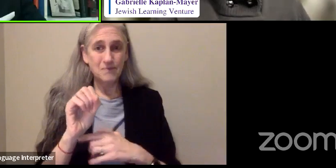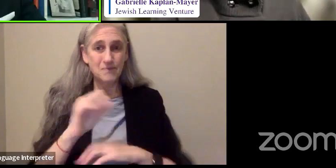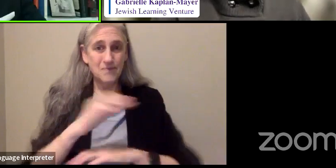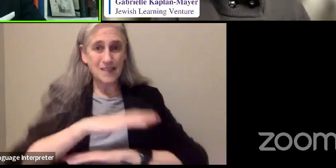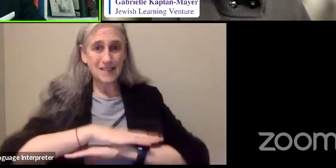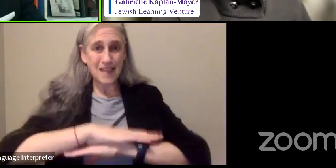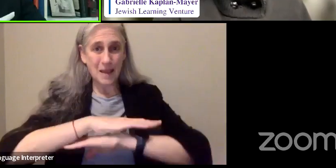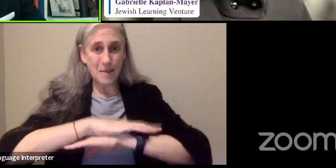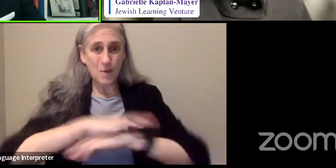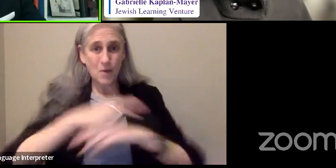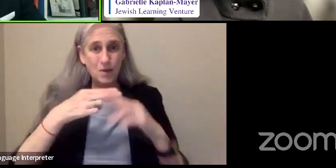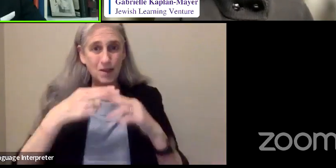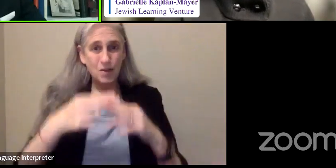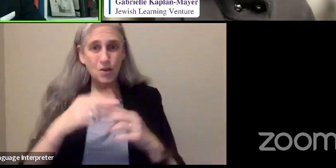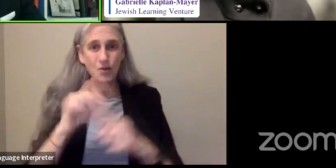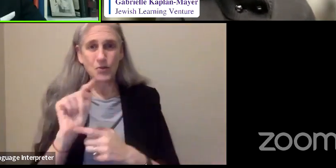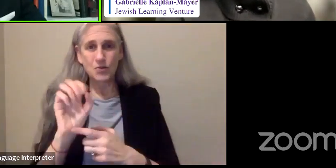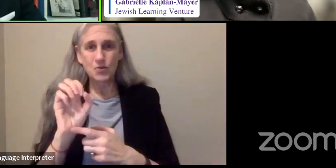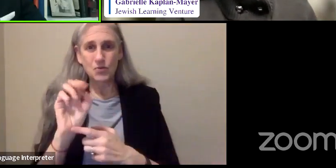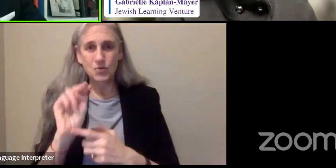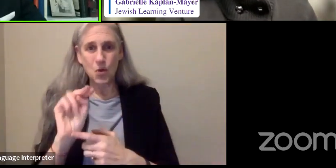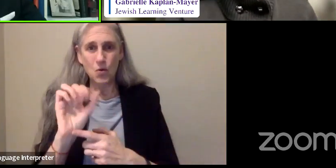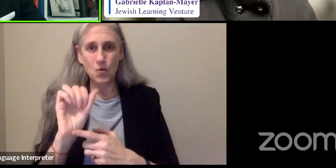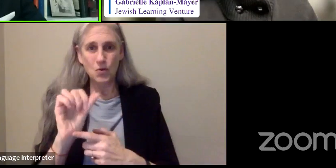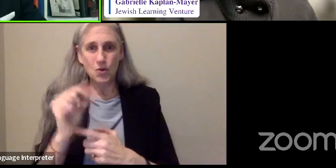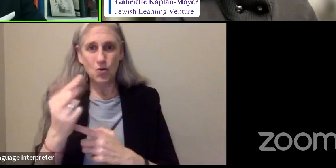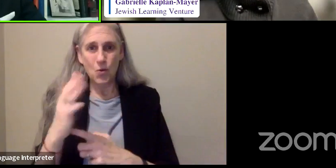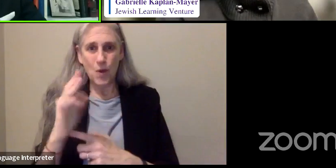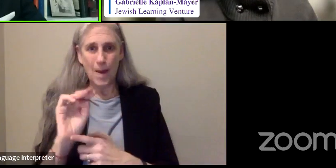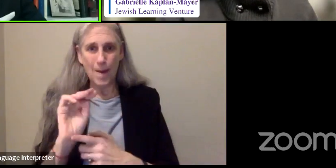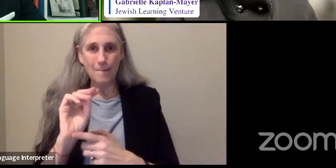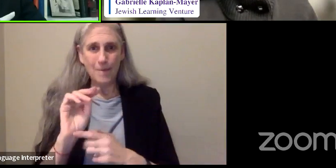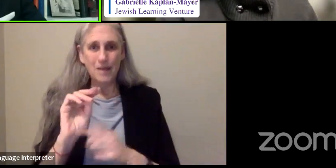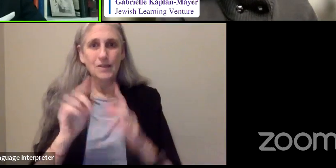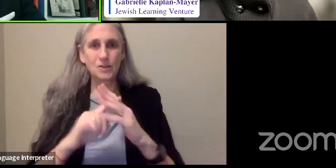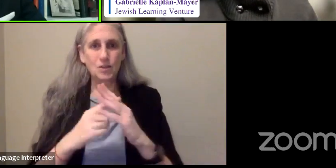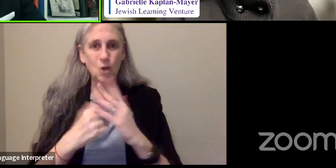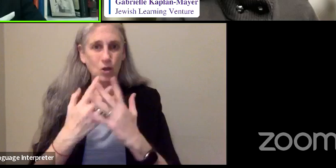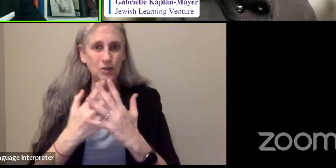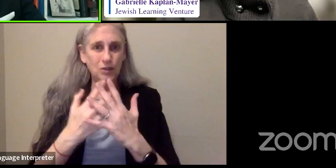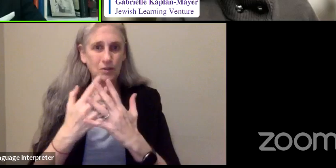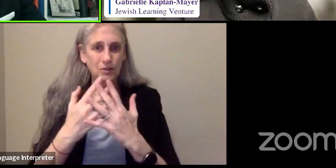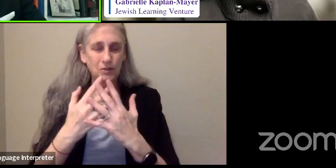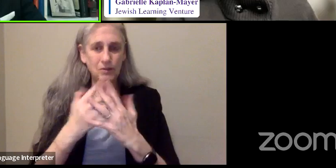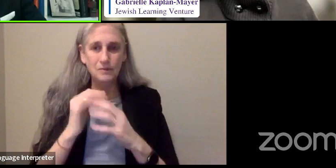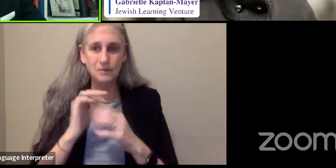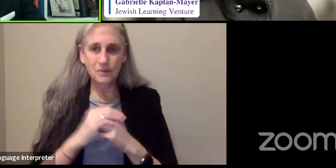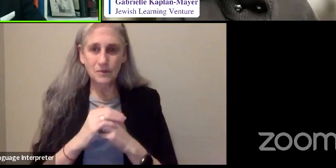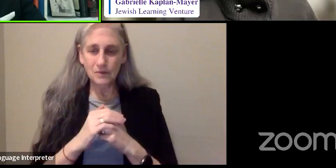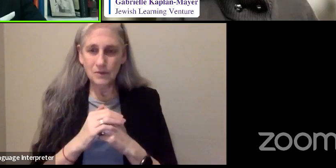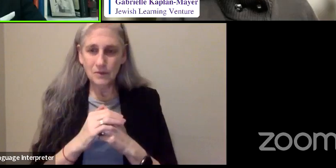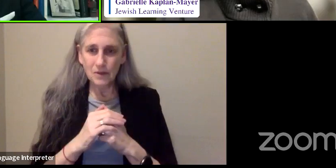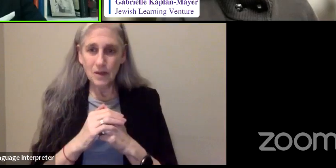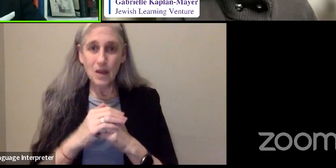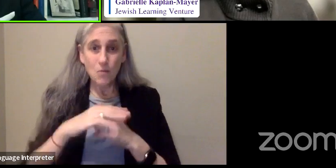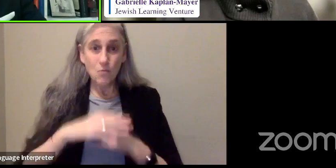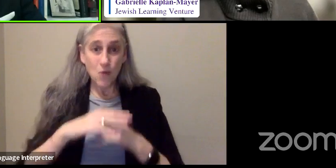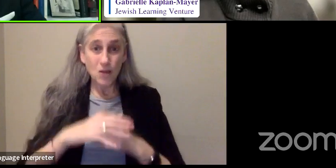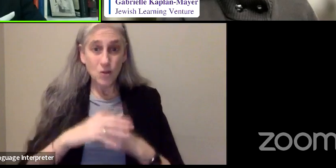called a tonogram. And he started screaming because my eye pressure was